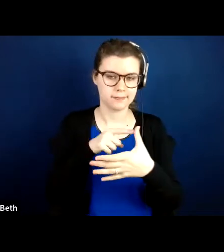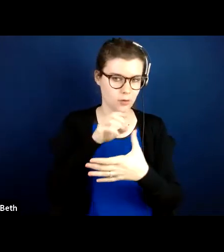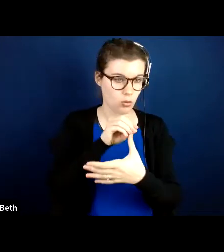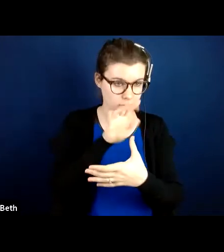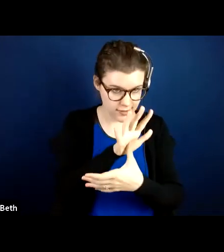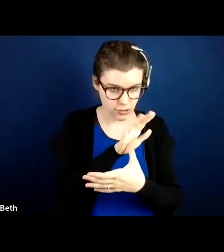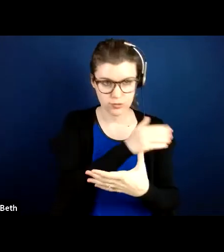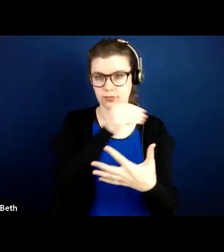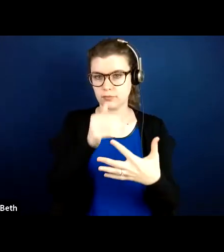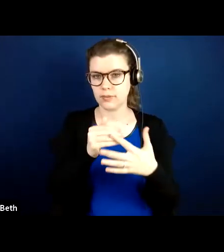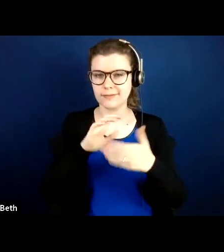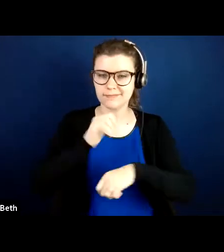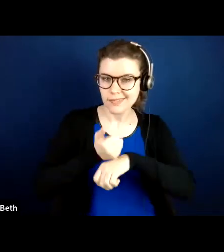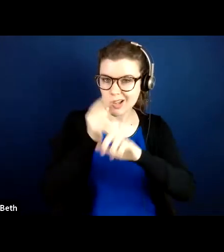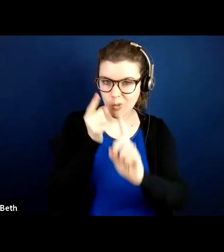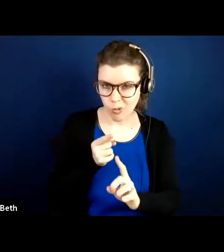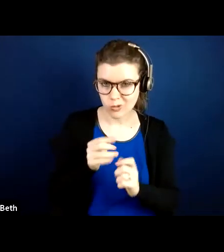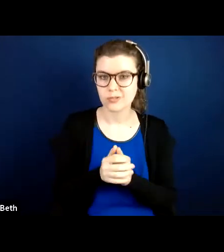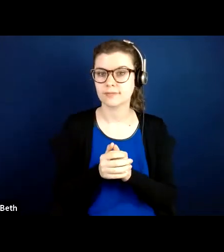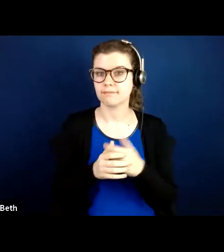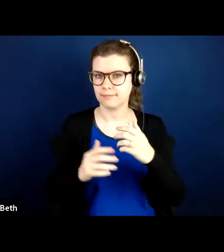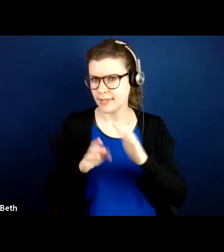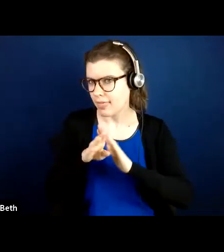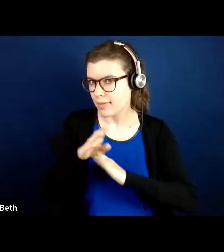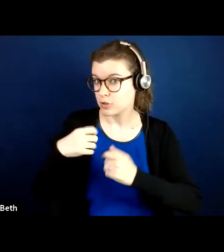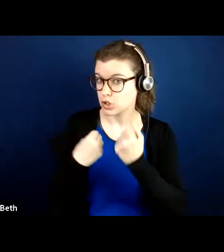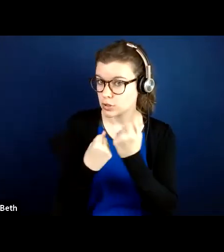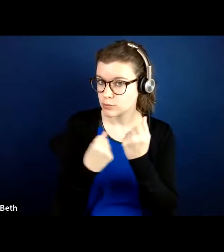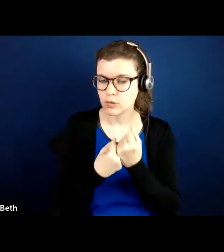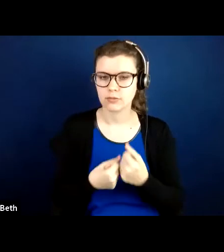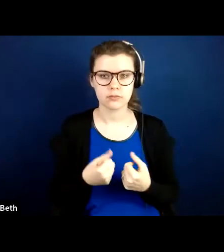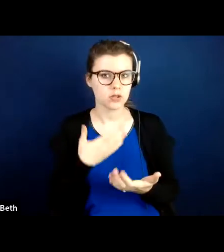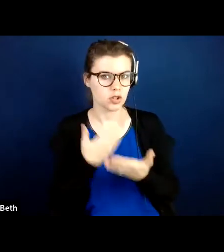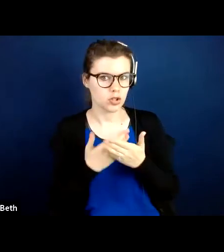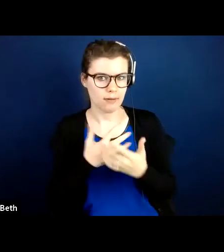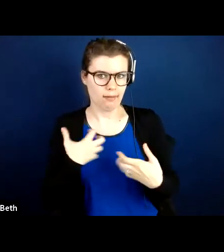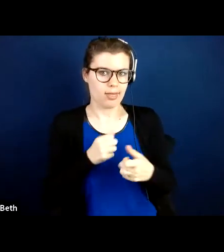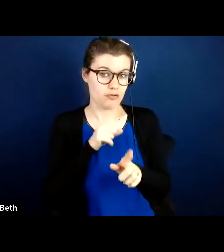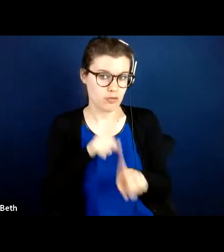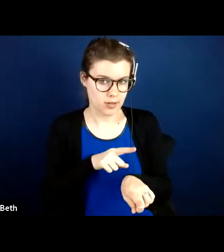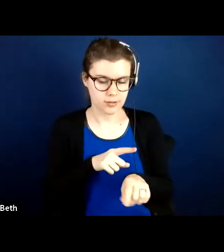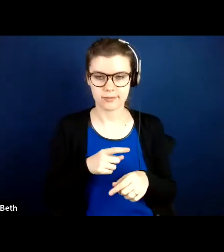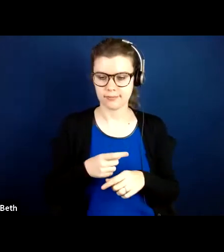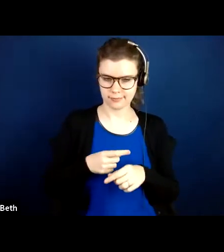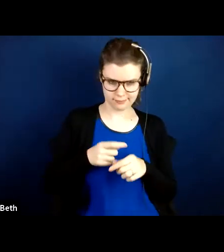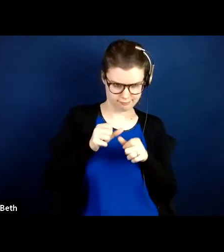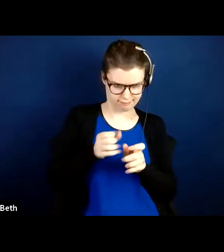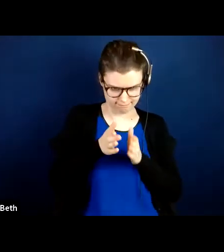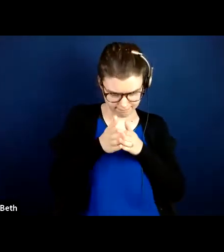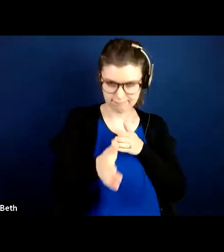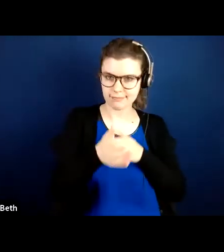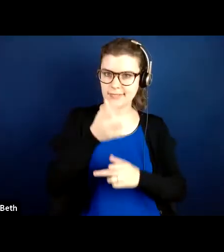goal setting, building support, healthy reactions, staying on course, healthy